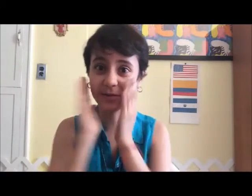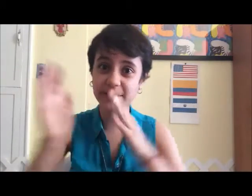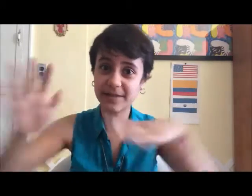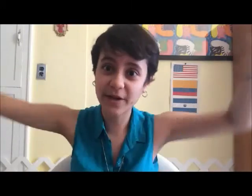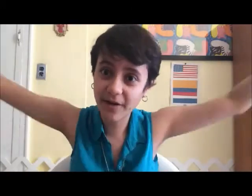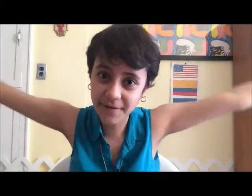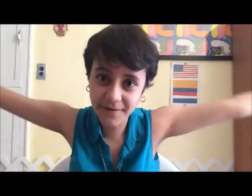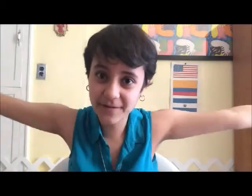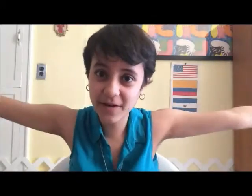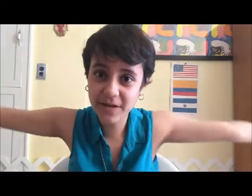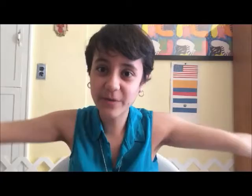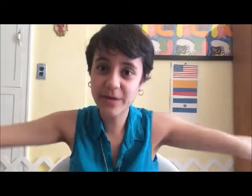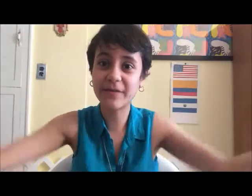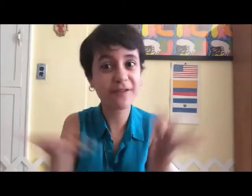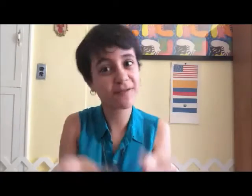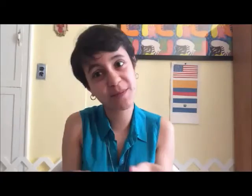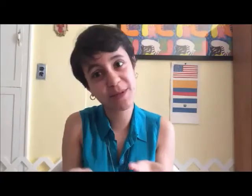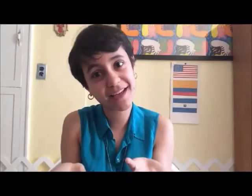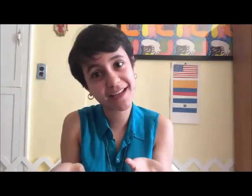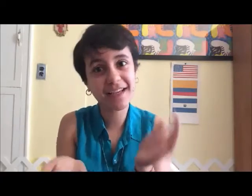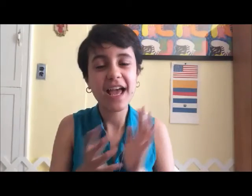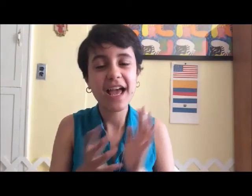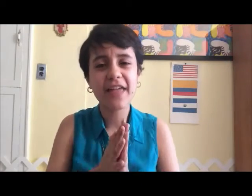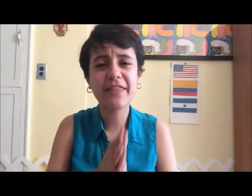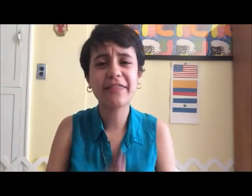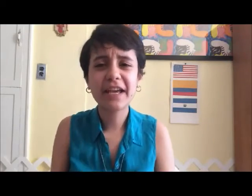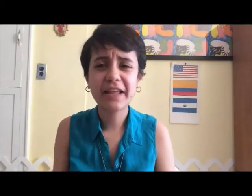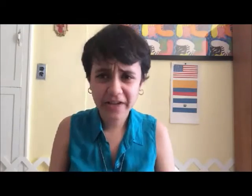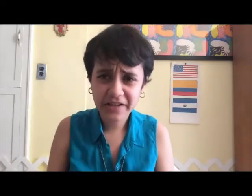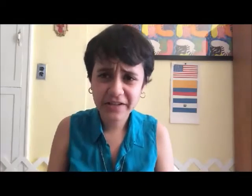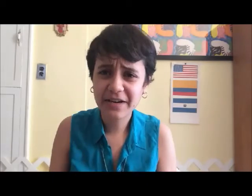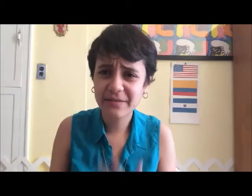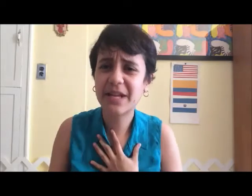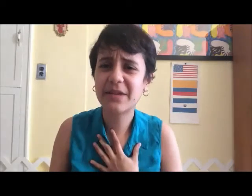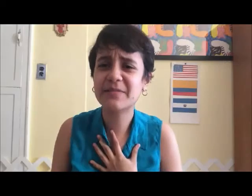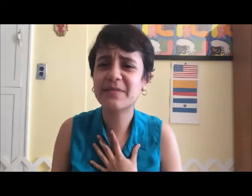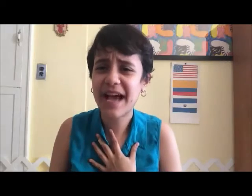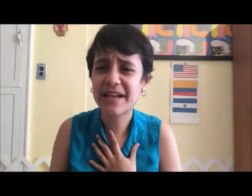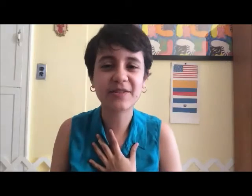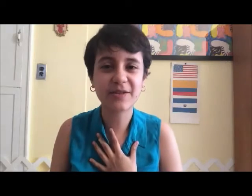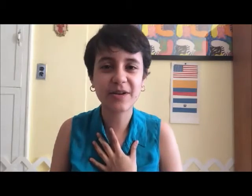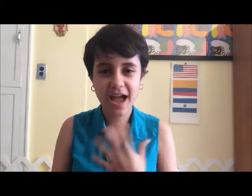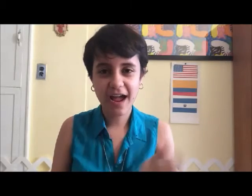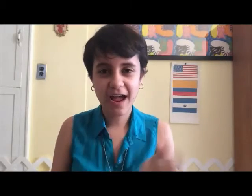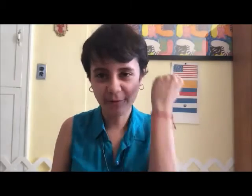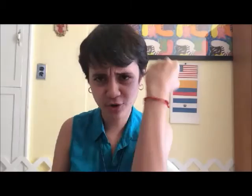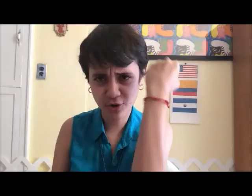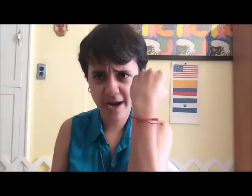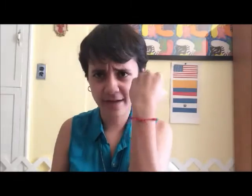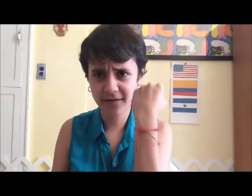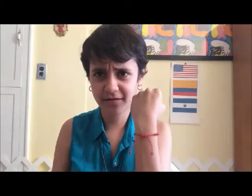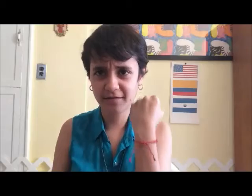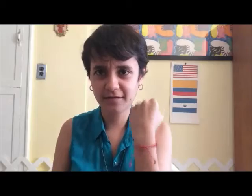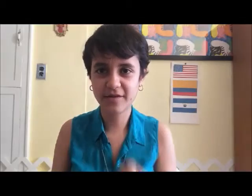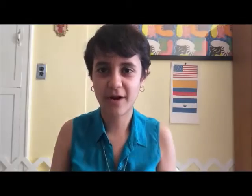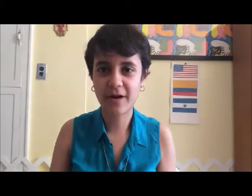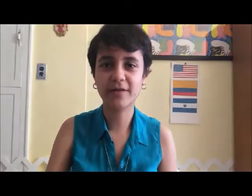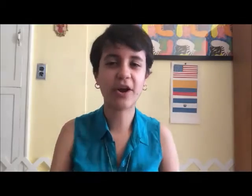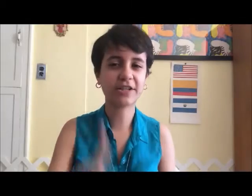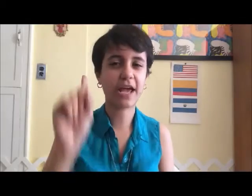disappear off the face of the earth and we never hear from them again. That kind of makes me sad so I will try. No no actually